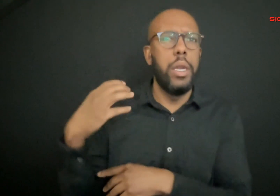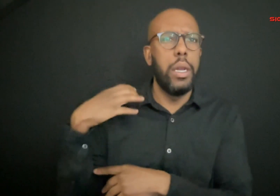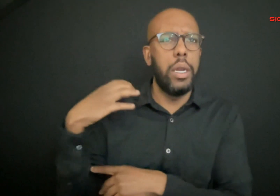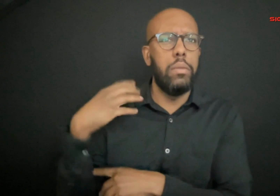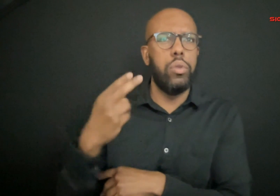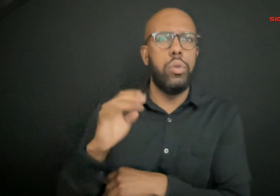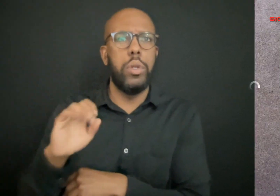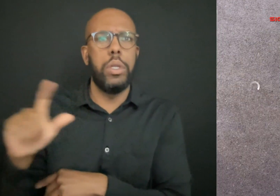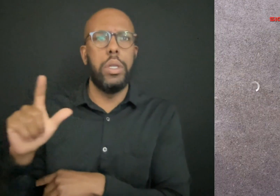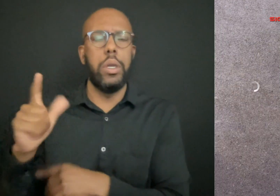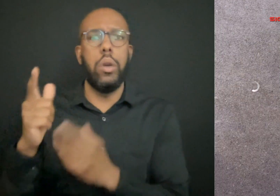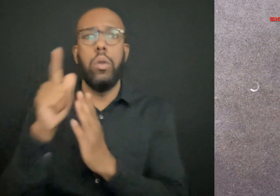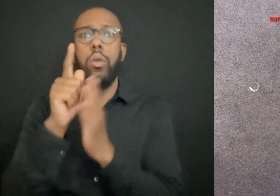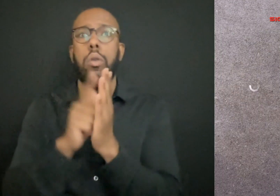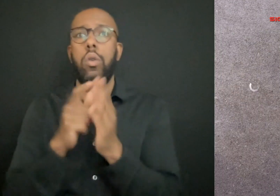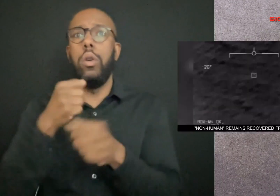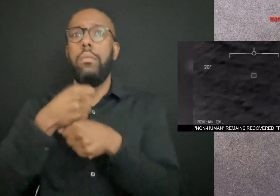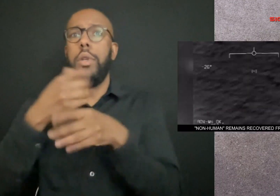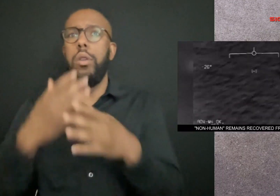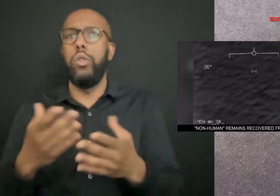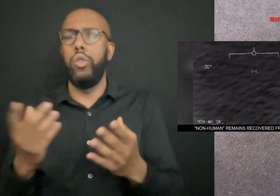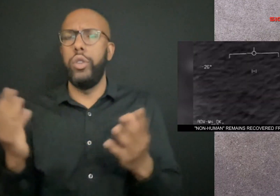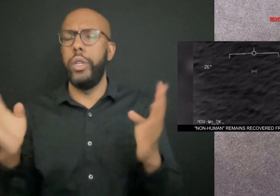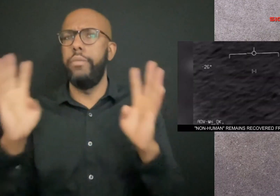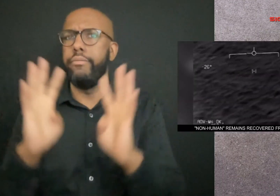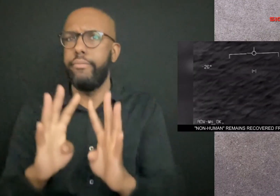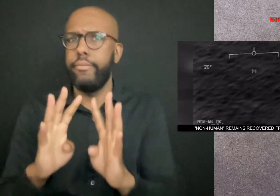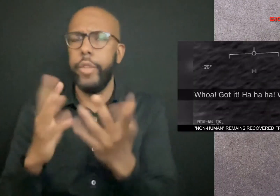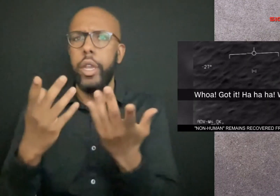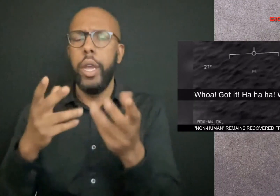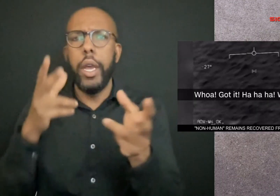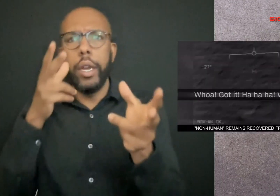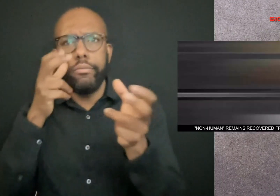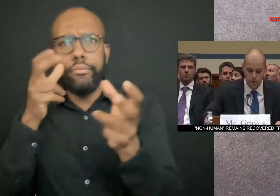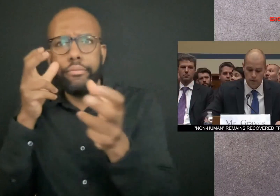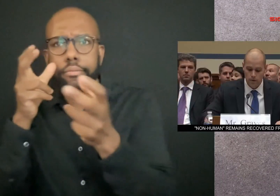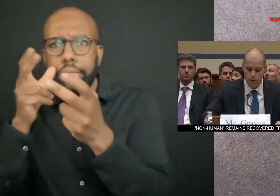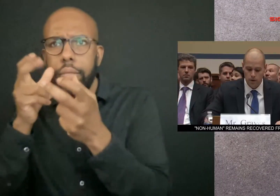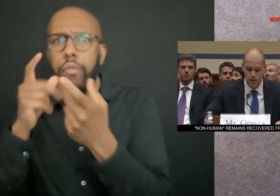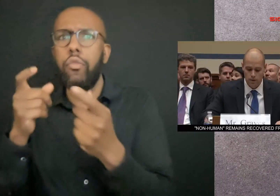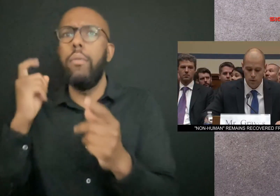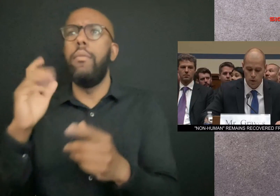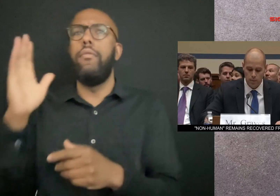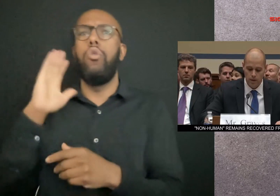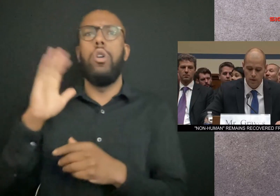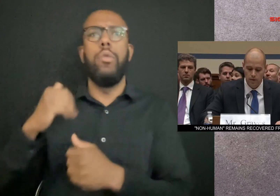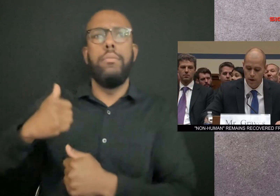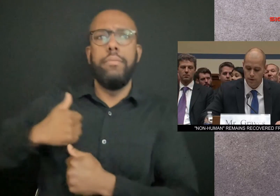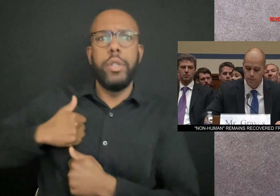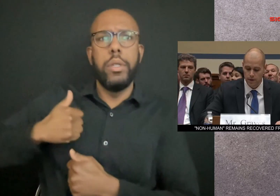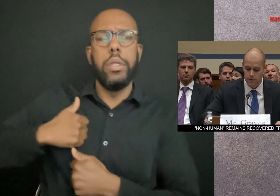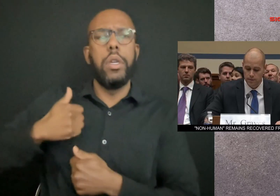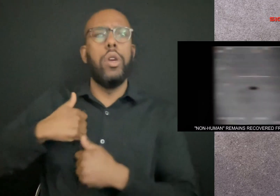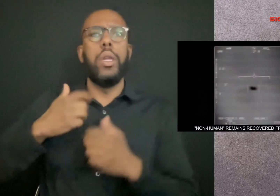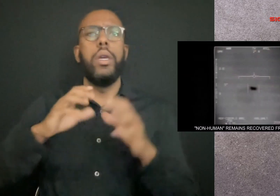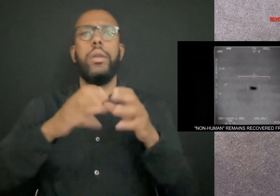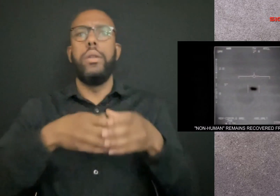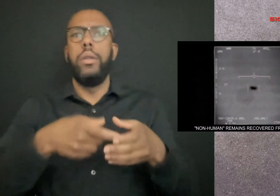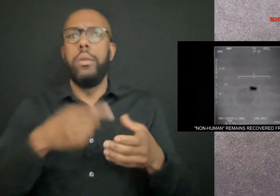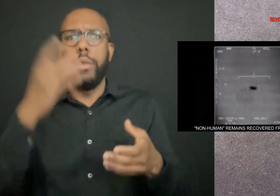On Capitol Hill, lawmakers are hearing testimony from former military and intelligence personnel.